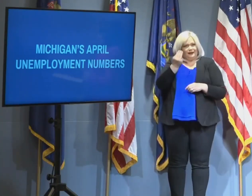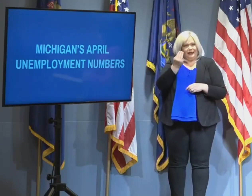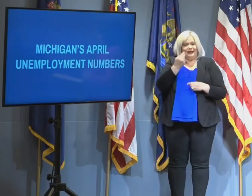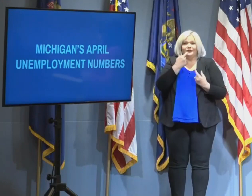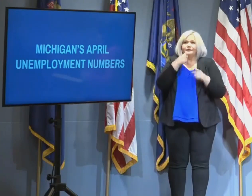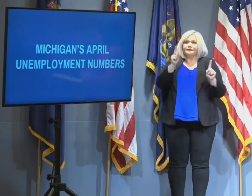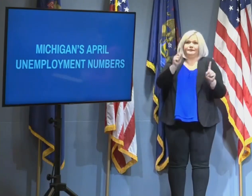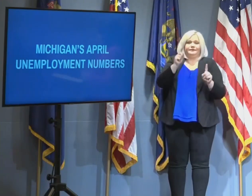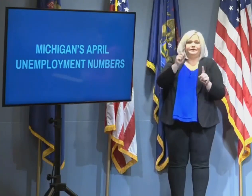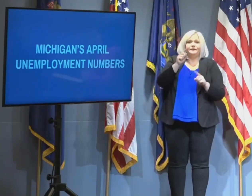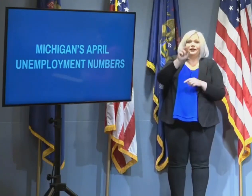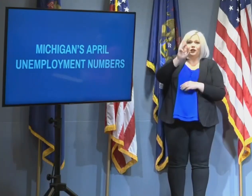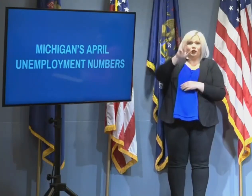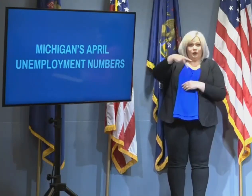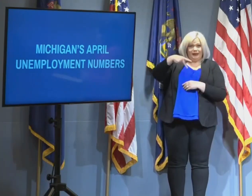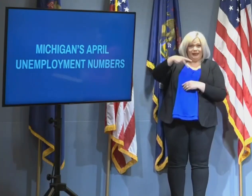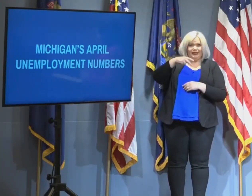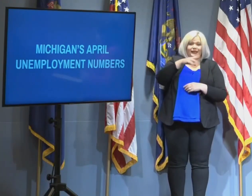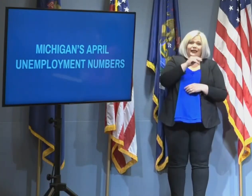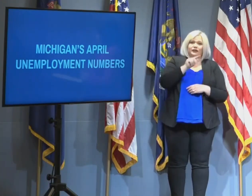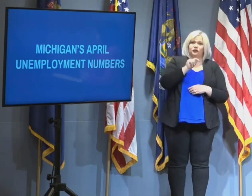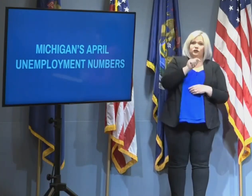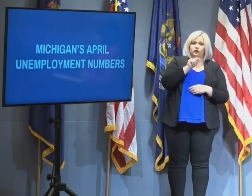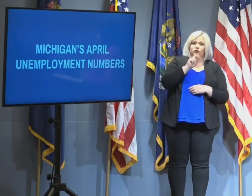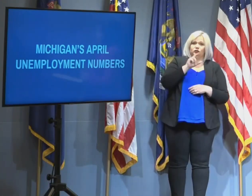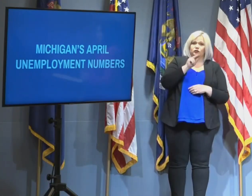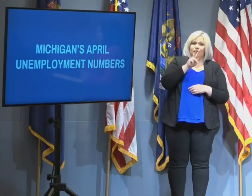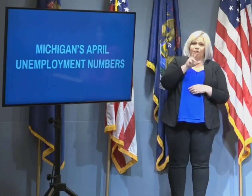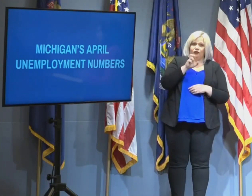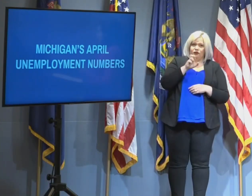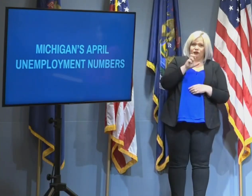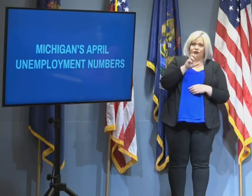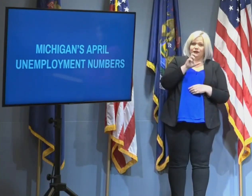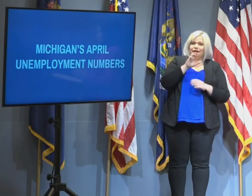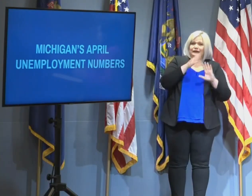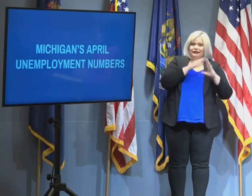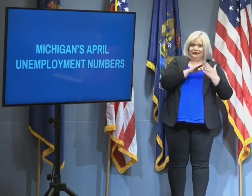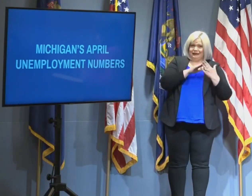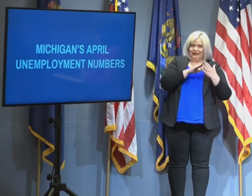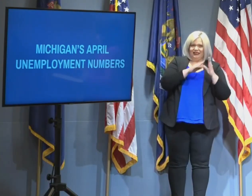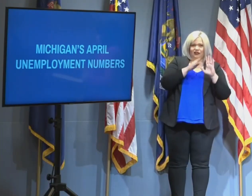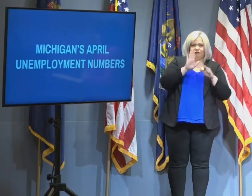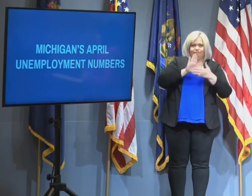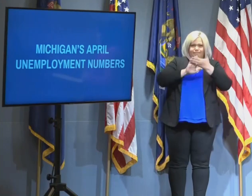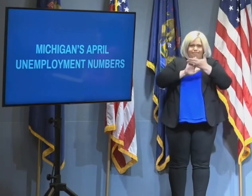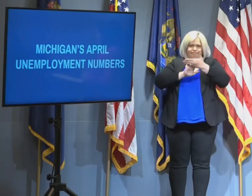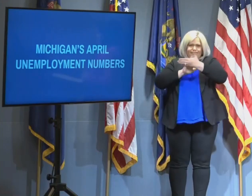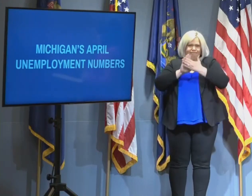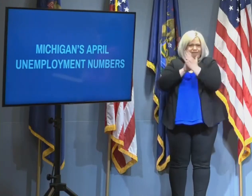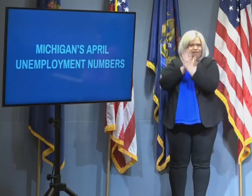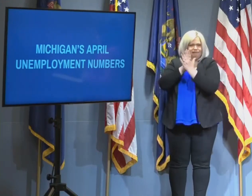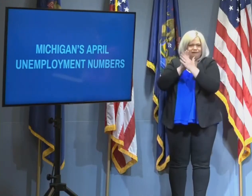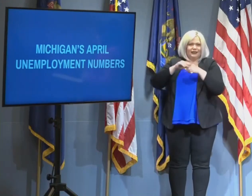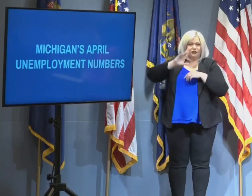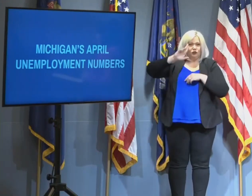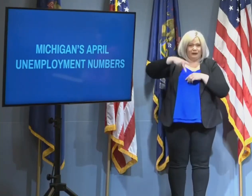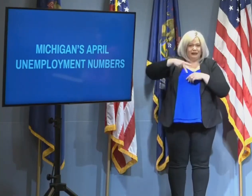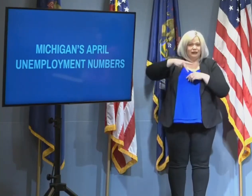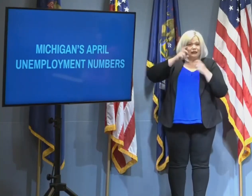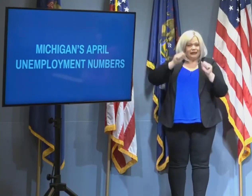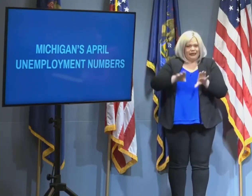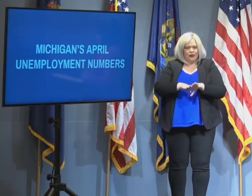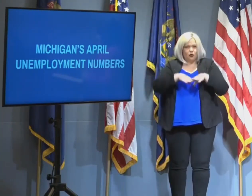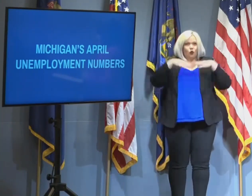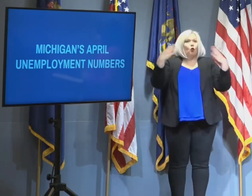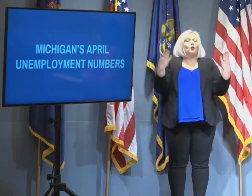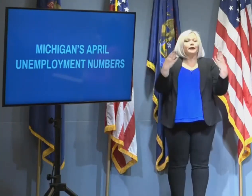and the Traverse City regions may open retail businesses, restaurants with limited capacity and strict observation